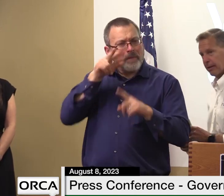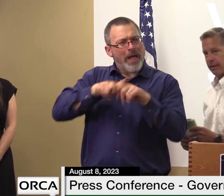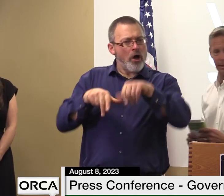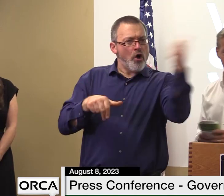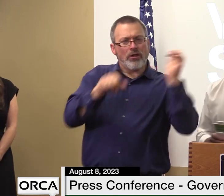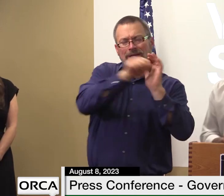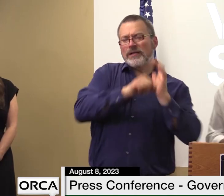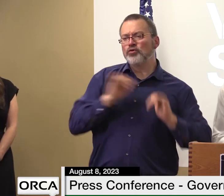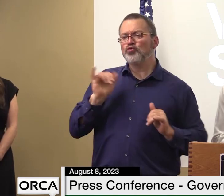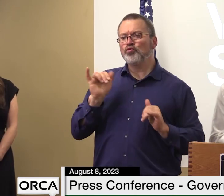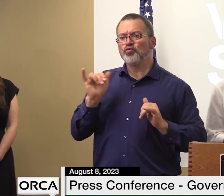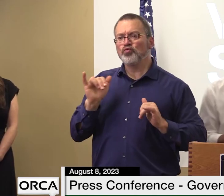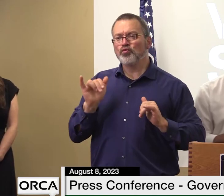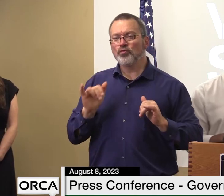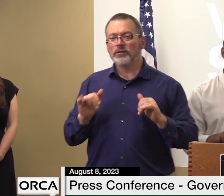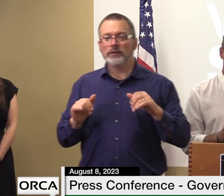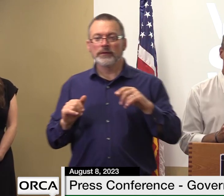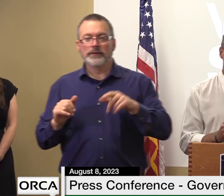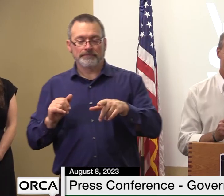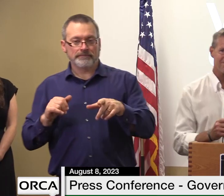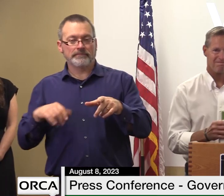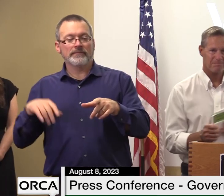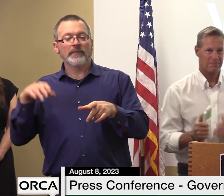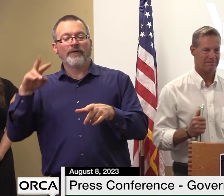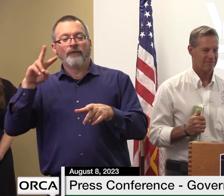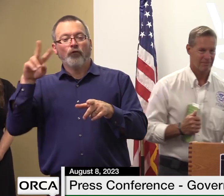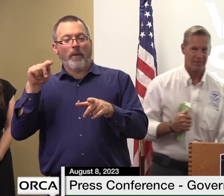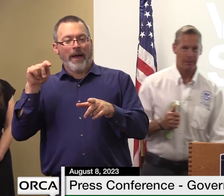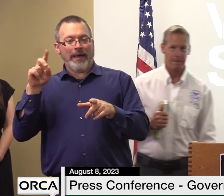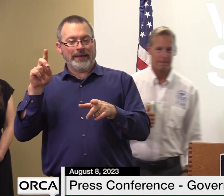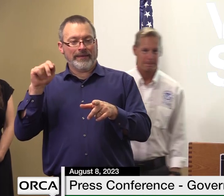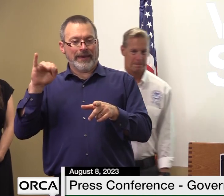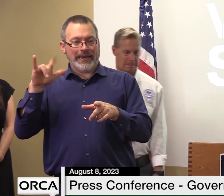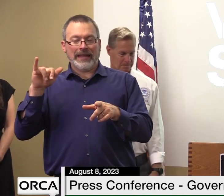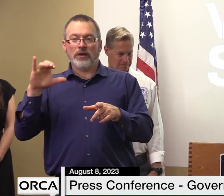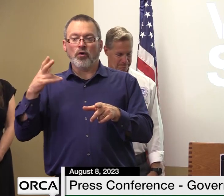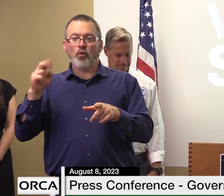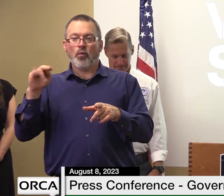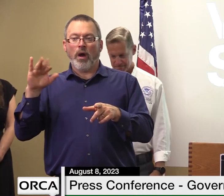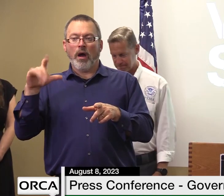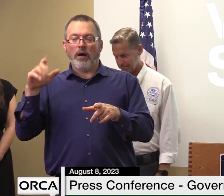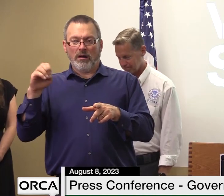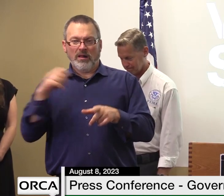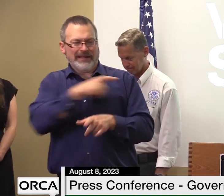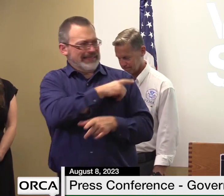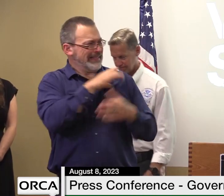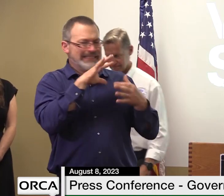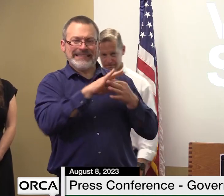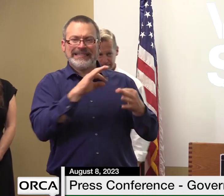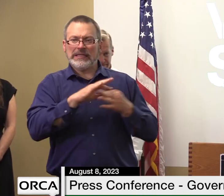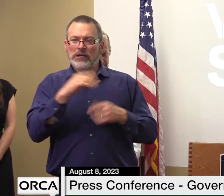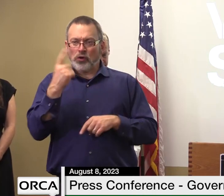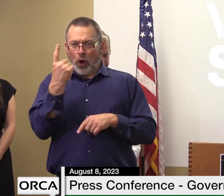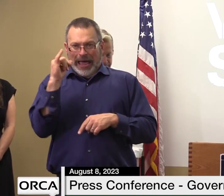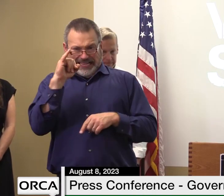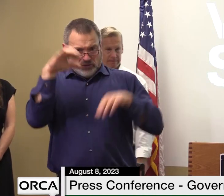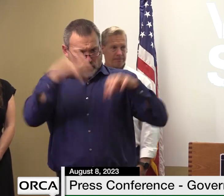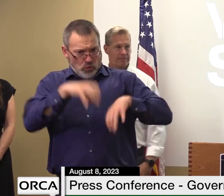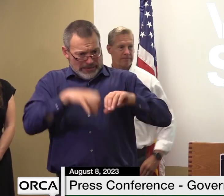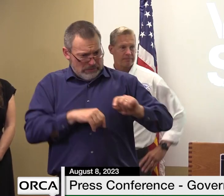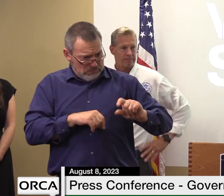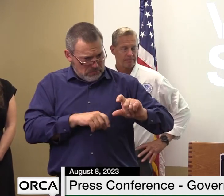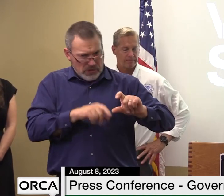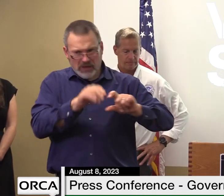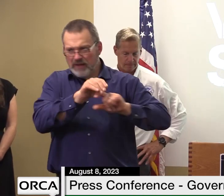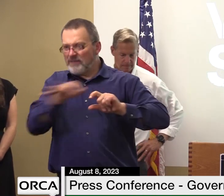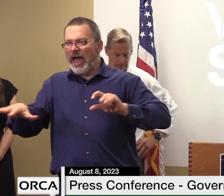did you say that after the one inch of rainfall there's normally it it raises about a foot that's what